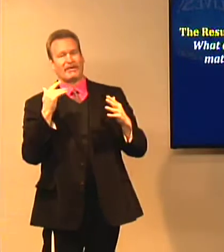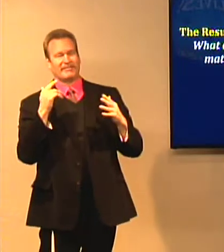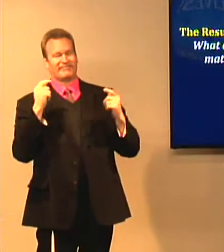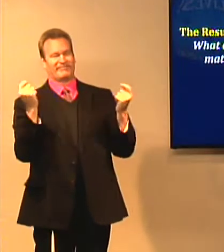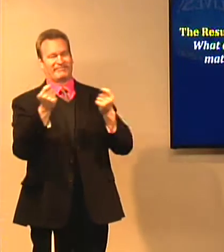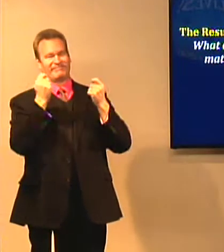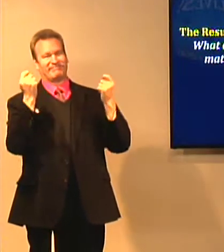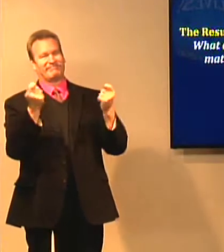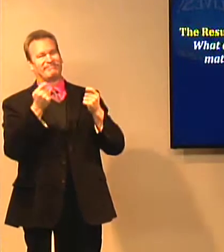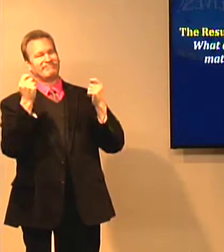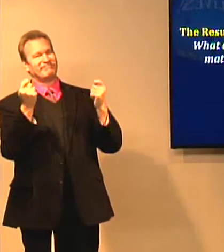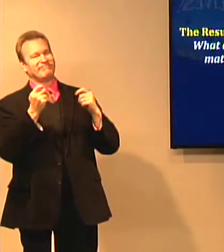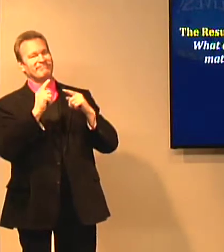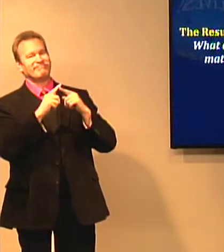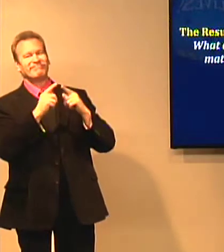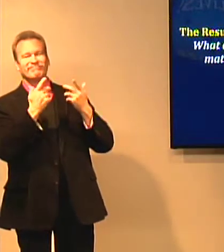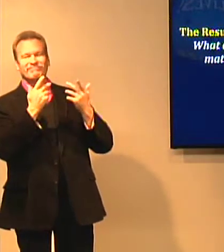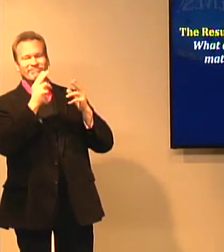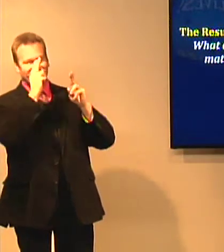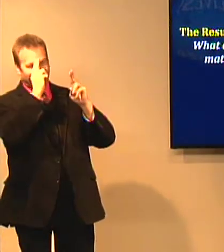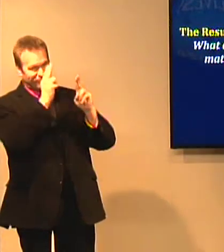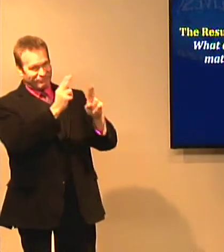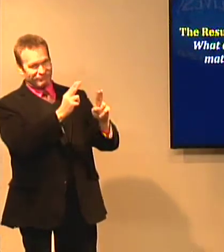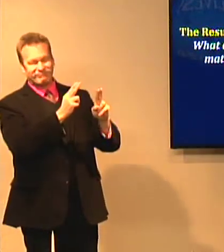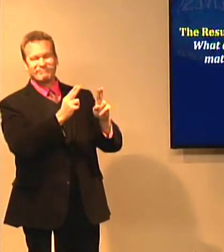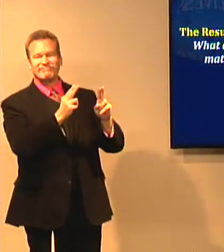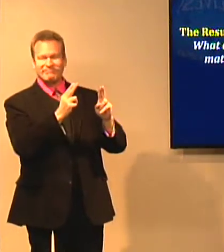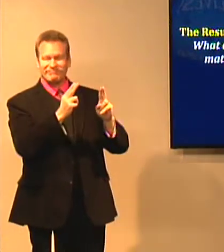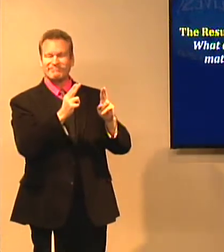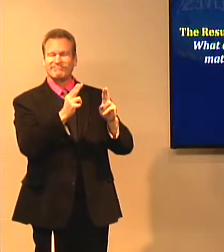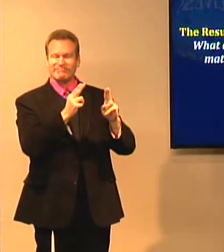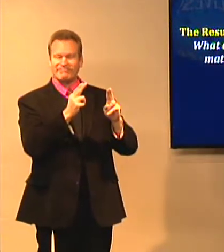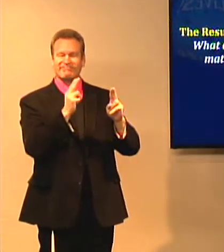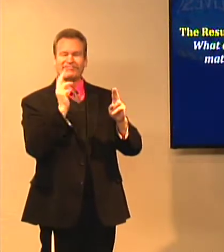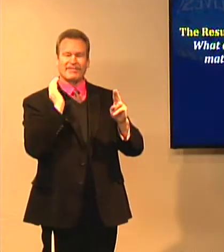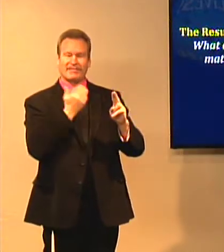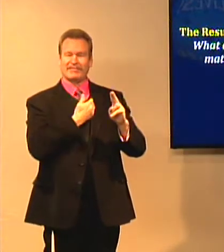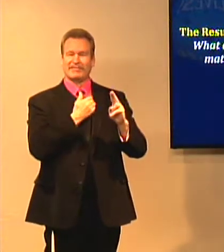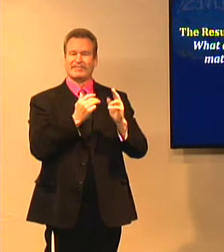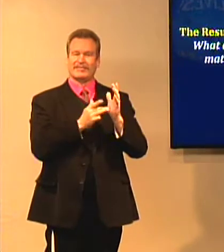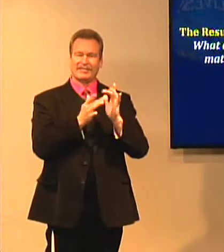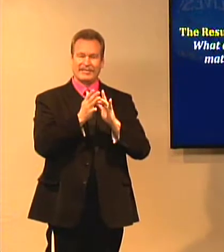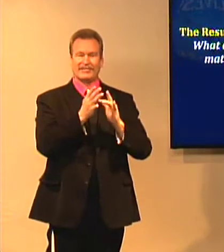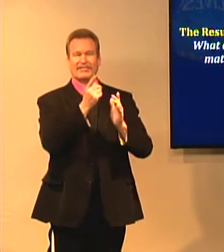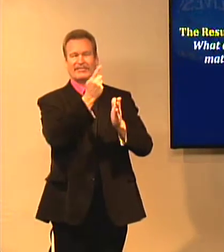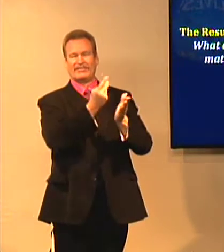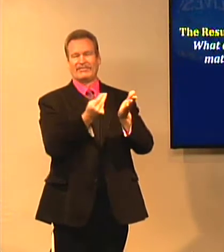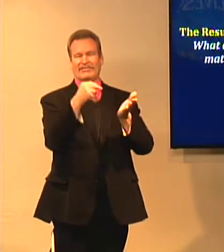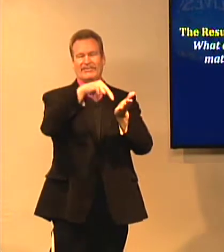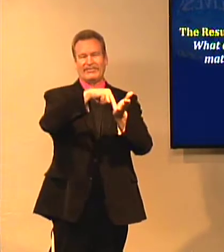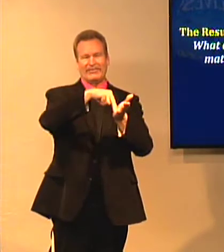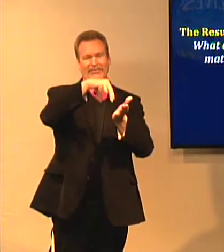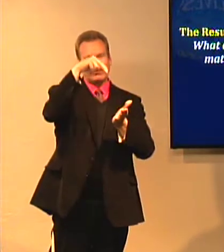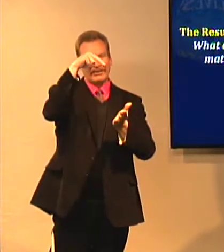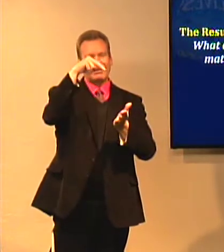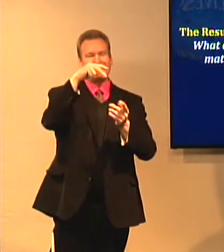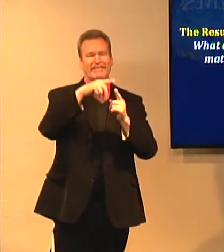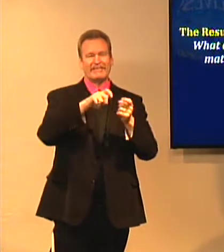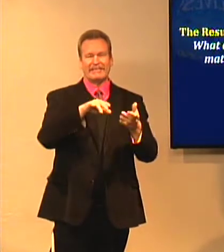all over, and they are celebrating, they're honoring Jesus, his resurrection